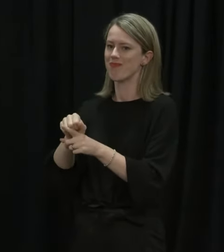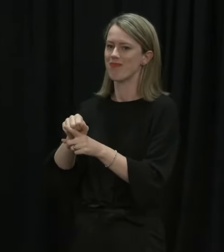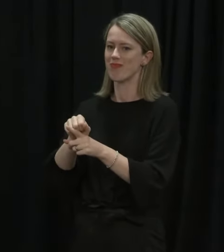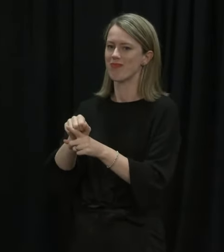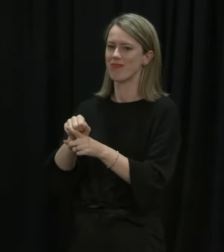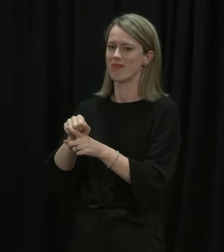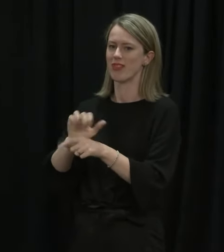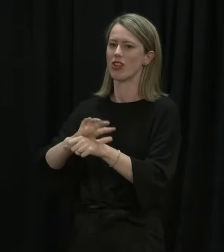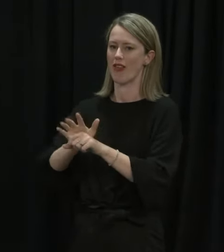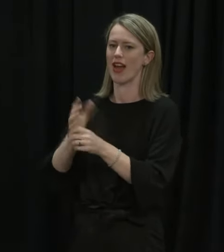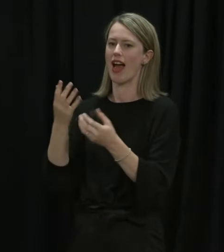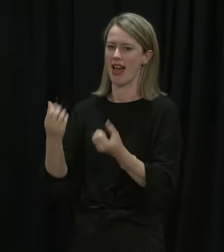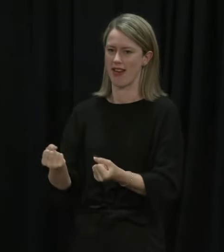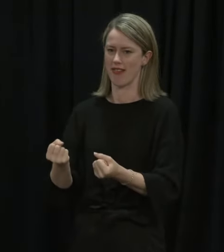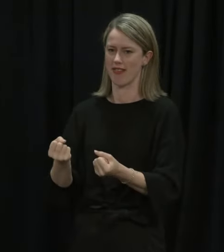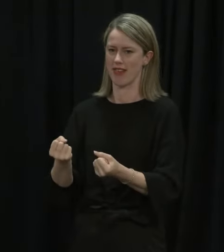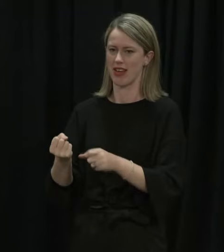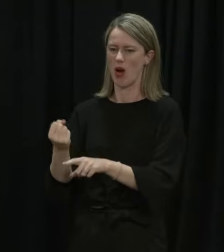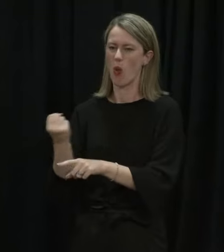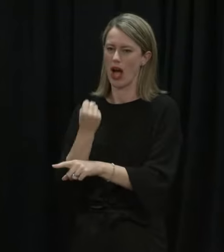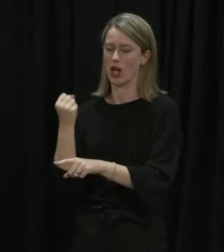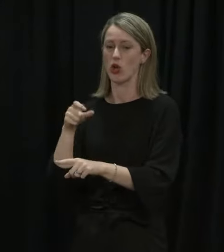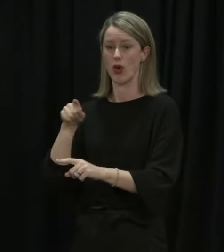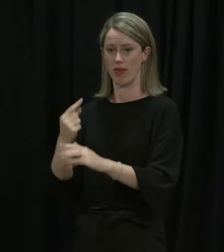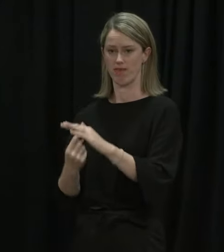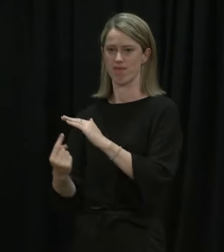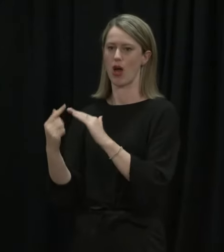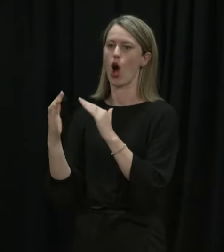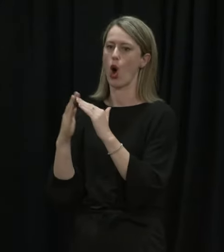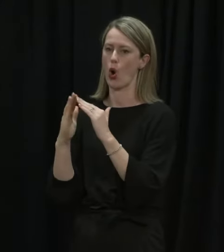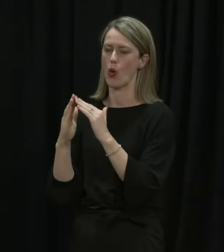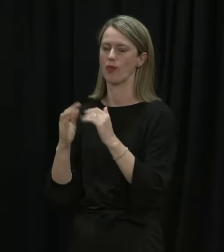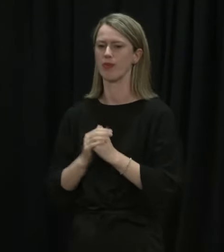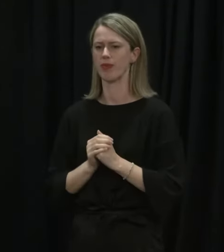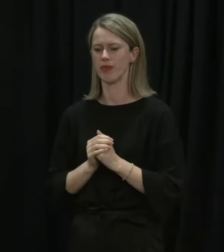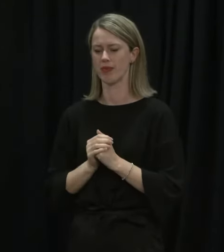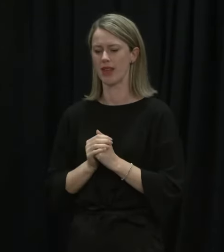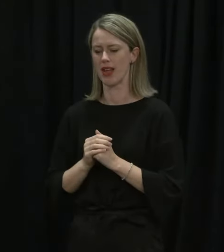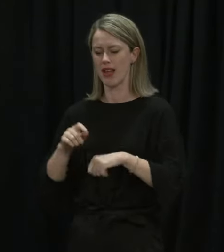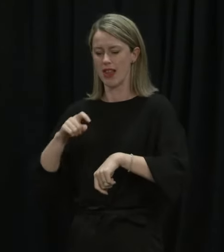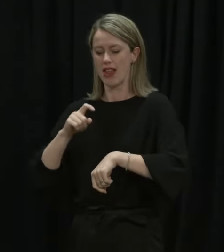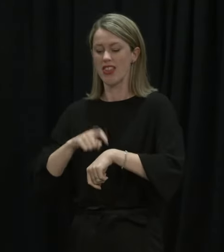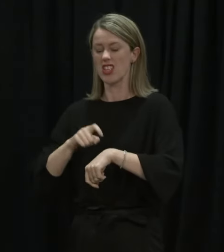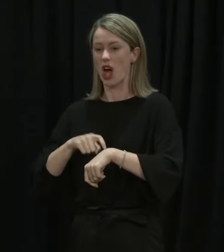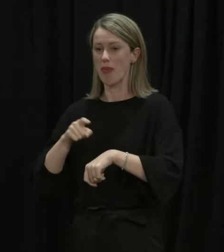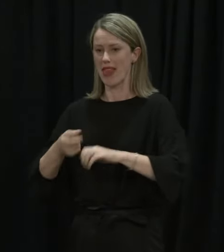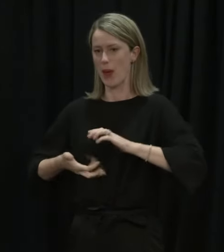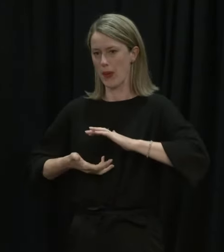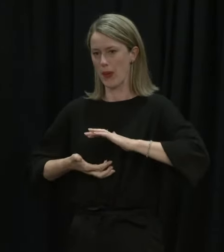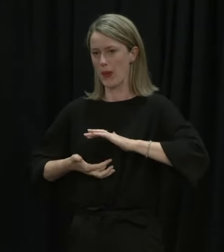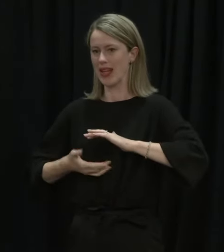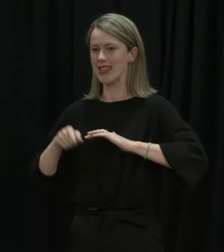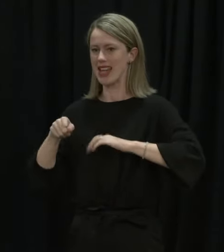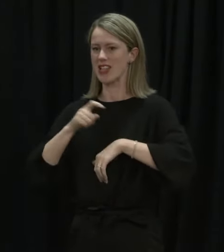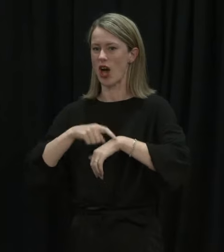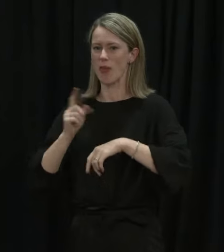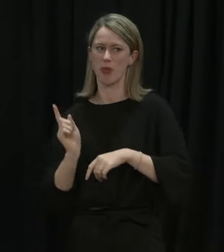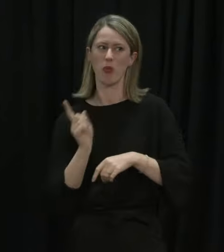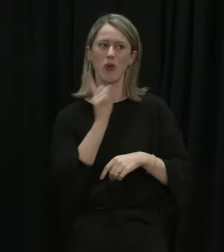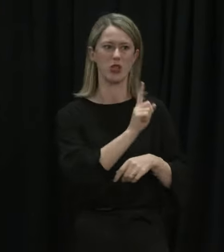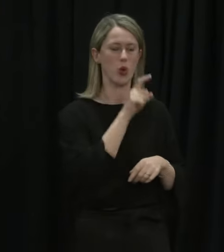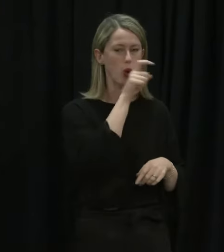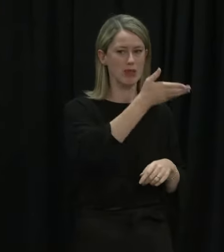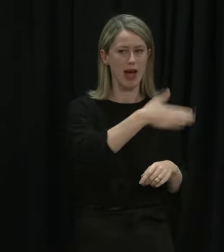the Waikato, where they are isolating at home. Their infectious period included the time they travelled to Hawke's Bay. There were two close